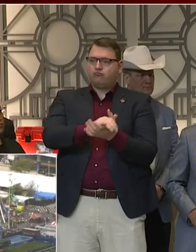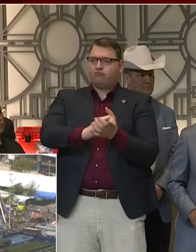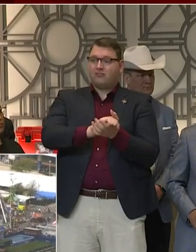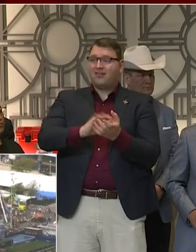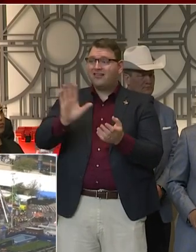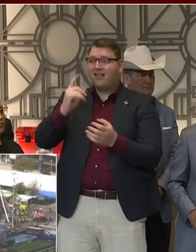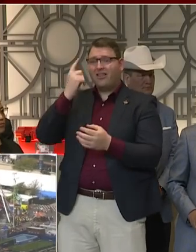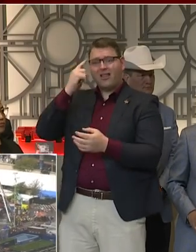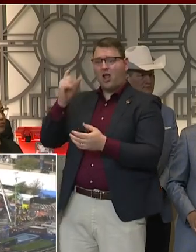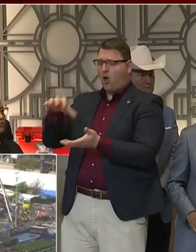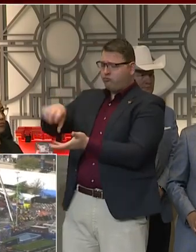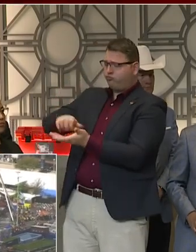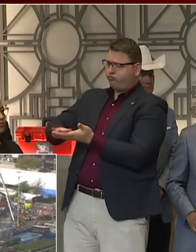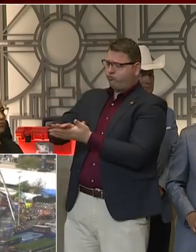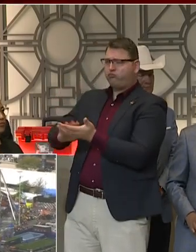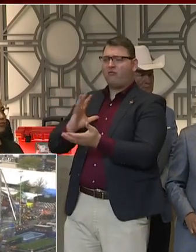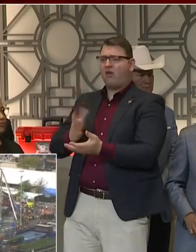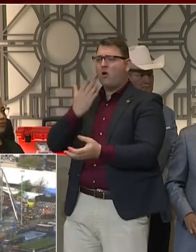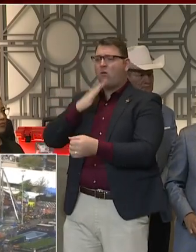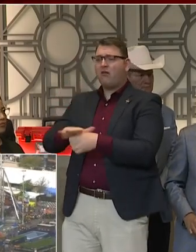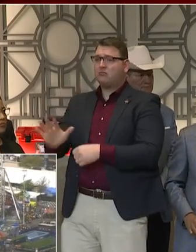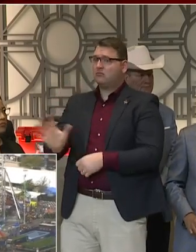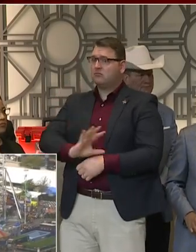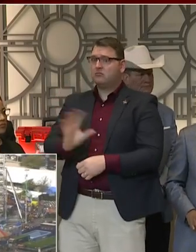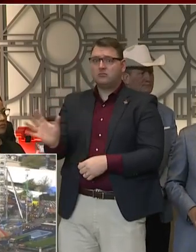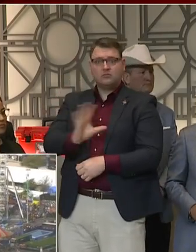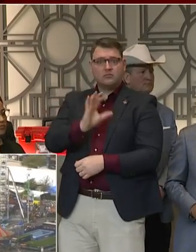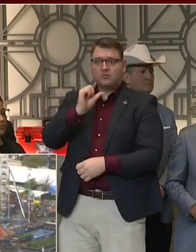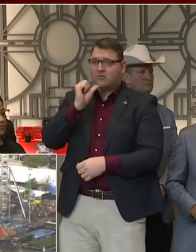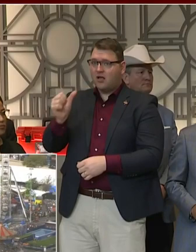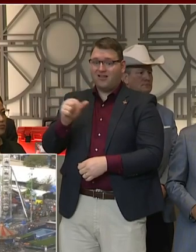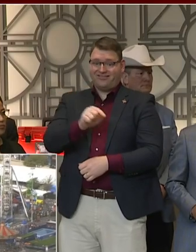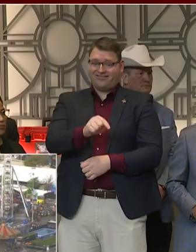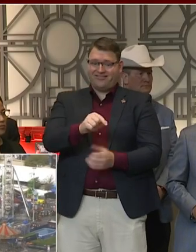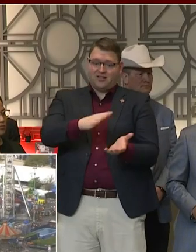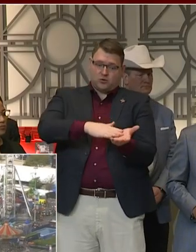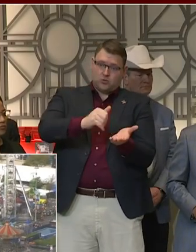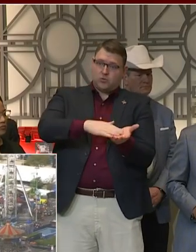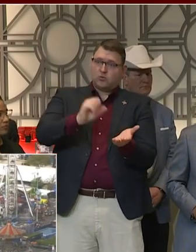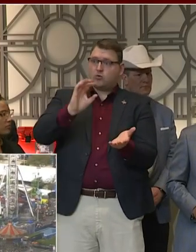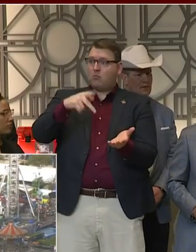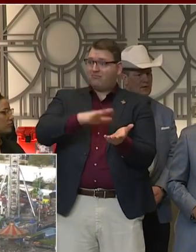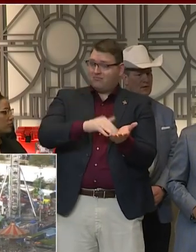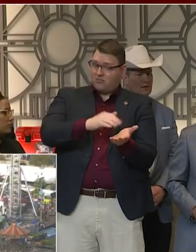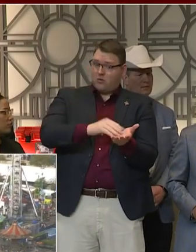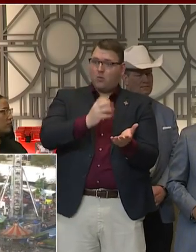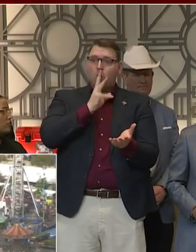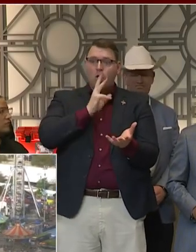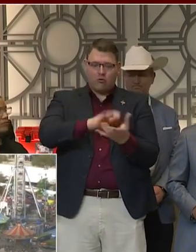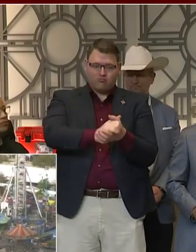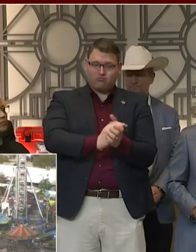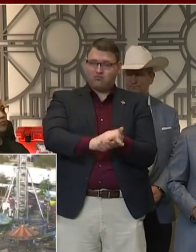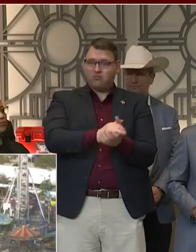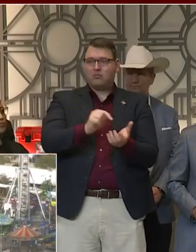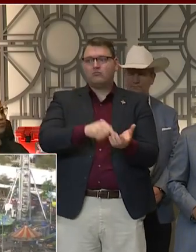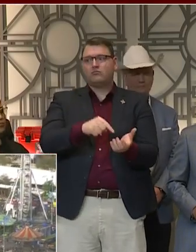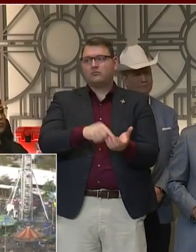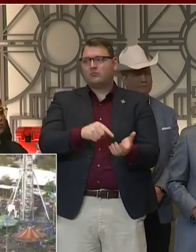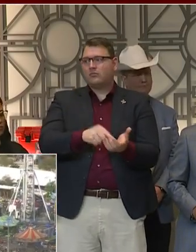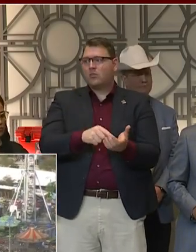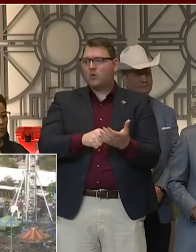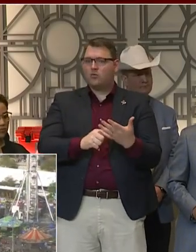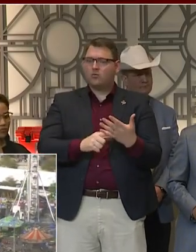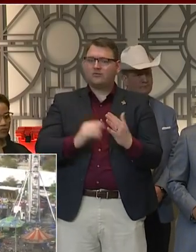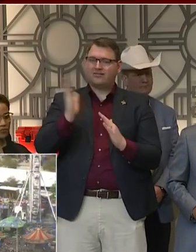sanitizer. It's actually soap and water. So I know there are a lot of concerns out there about the hand sanitizer, but soap and water.